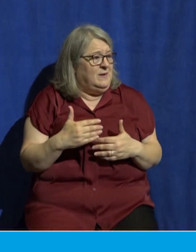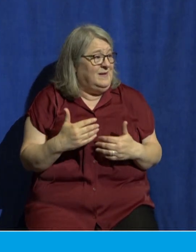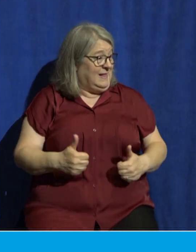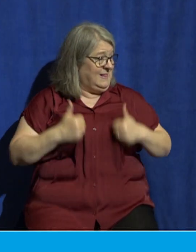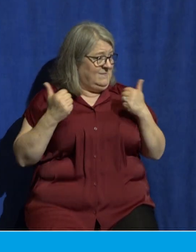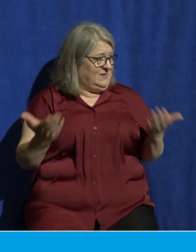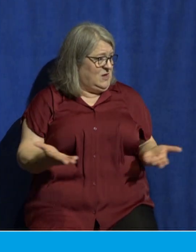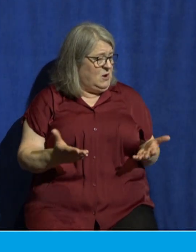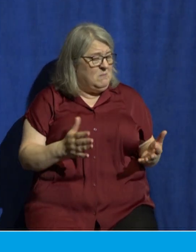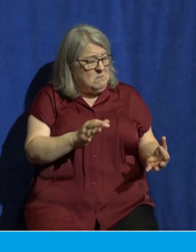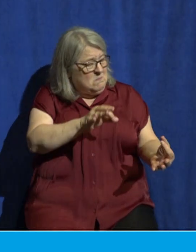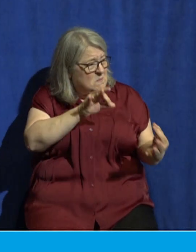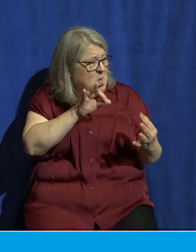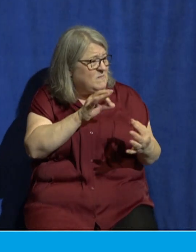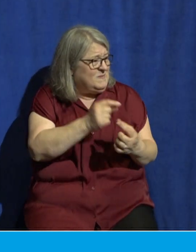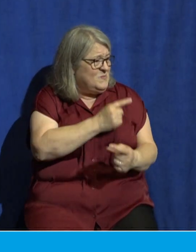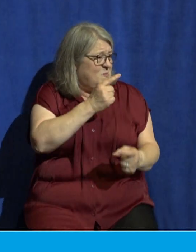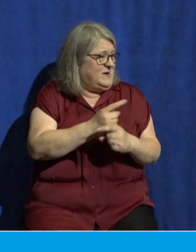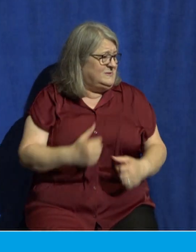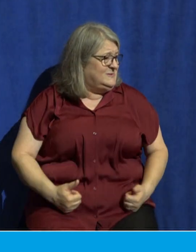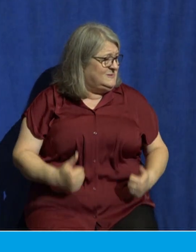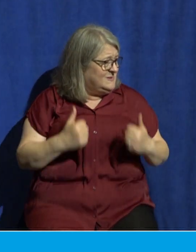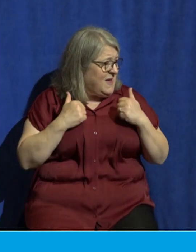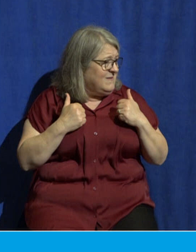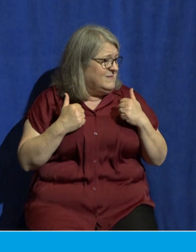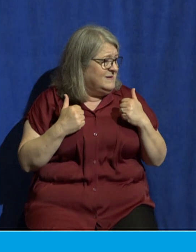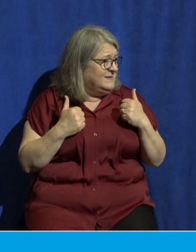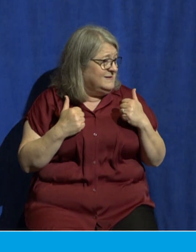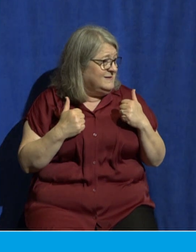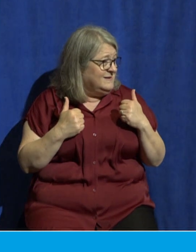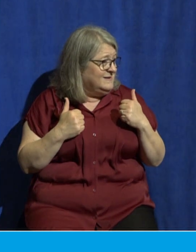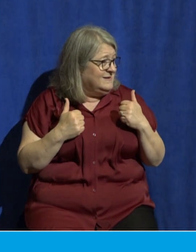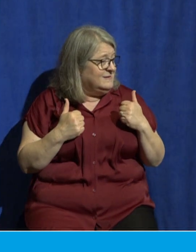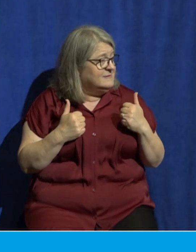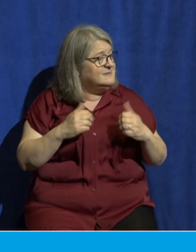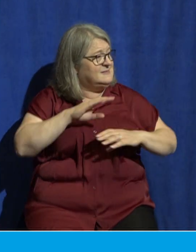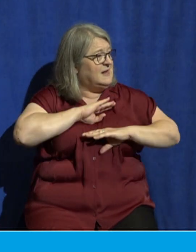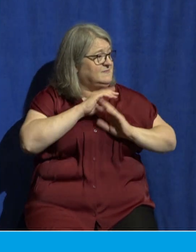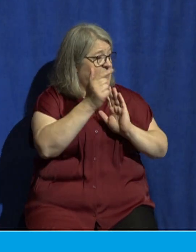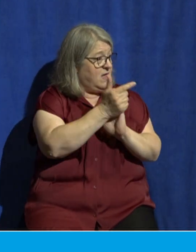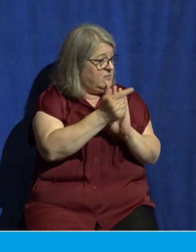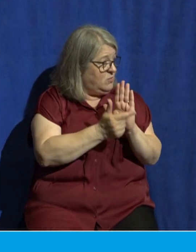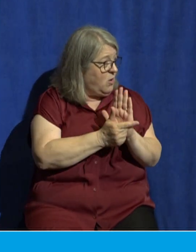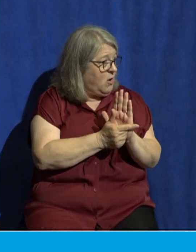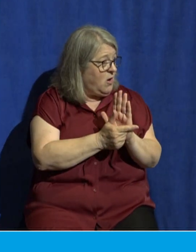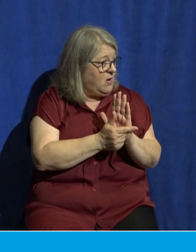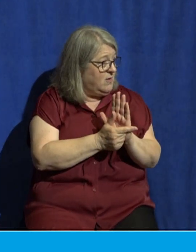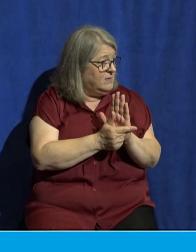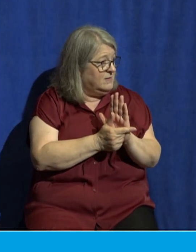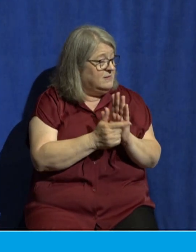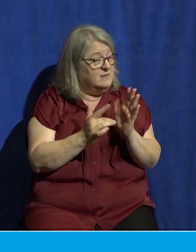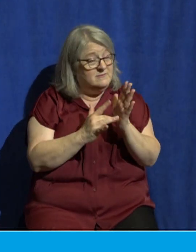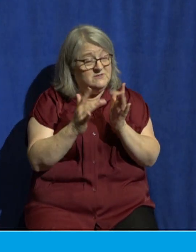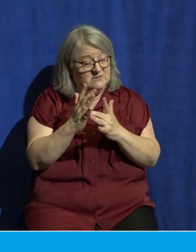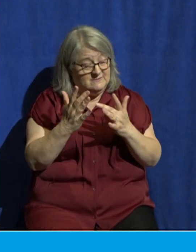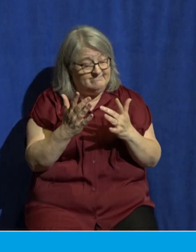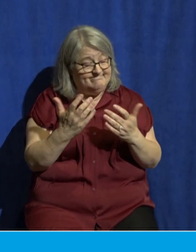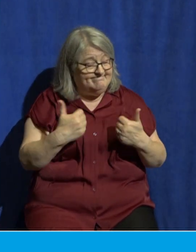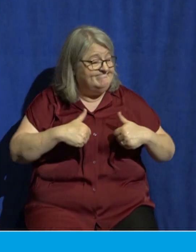life in our place to fulfill the standards of the law and he died a sacrificial death in our place to pay the penalty for our